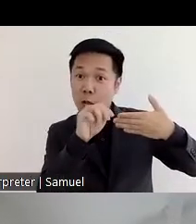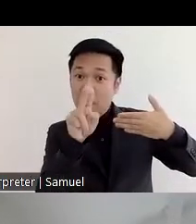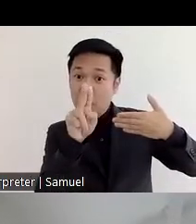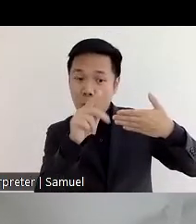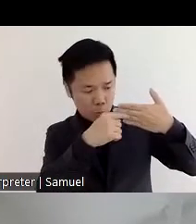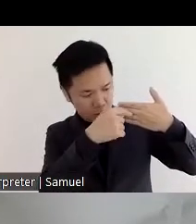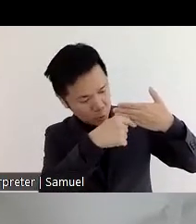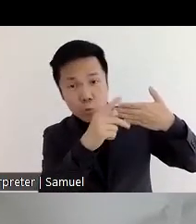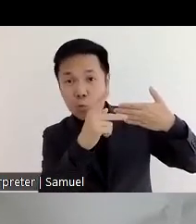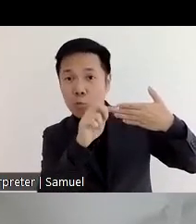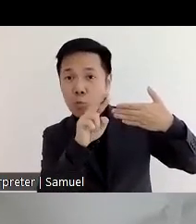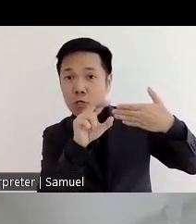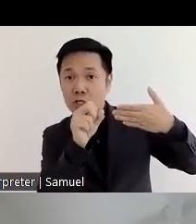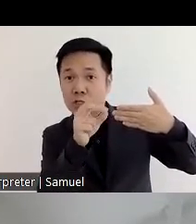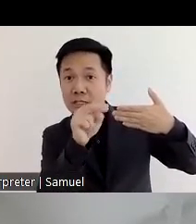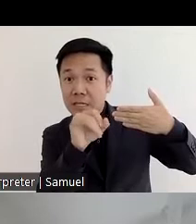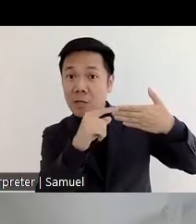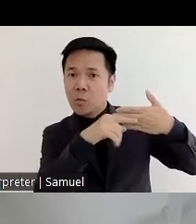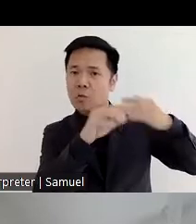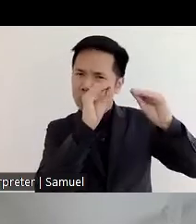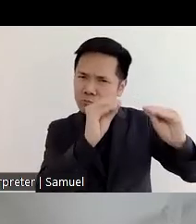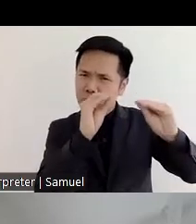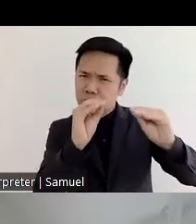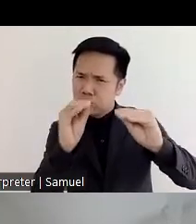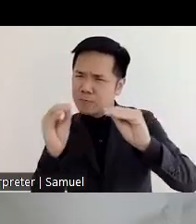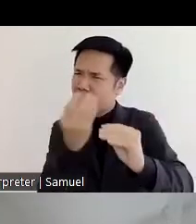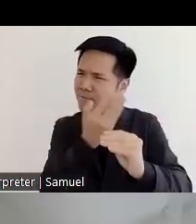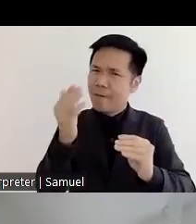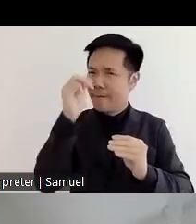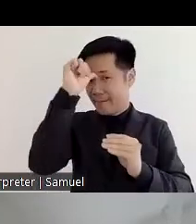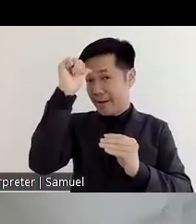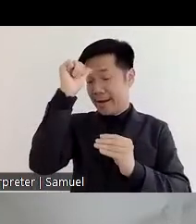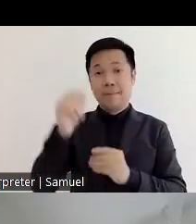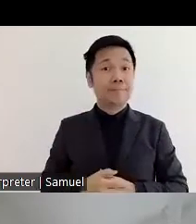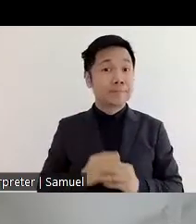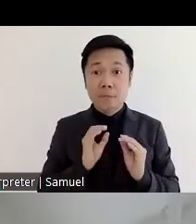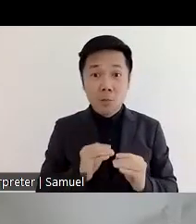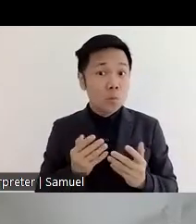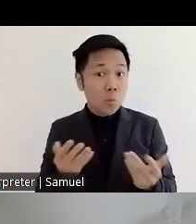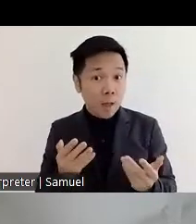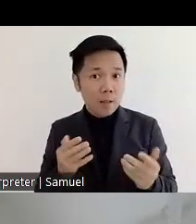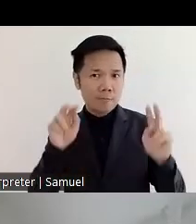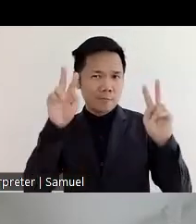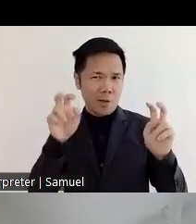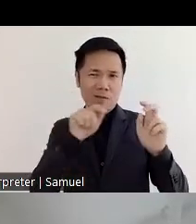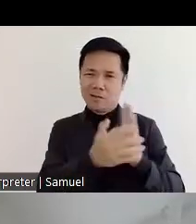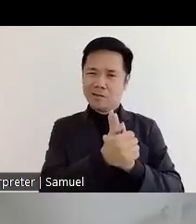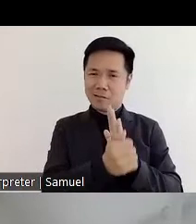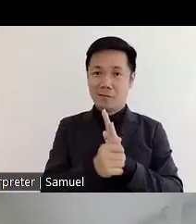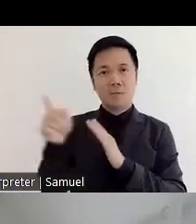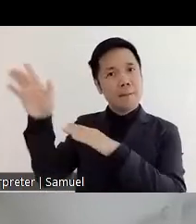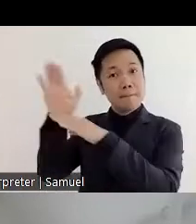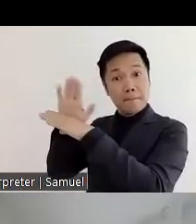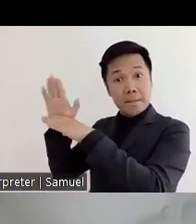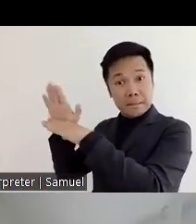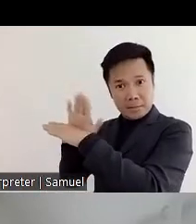trainings we give? We give them first all the skills which companies need which they don't have because of their